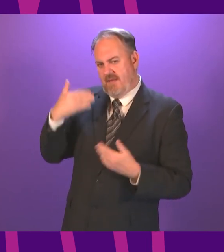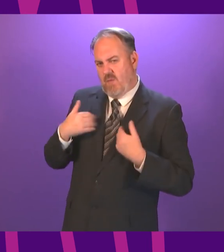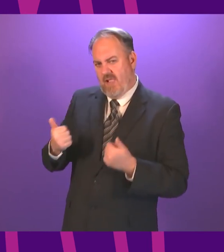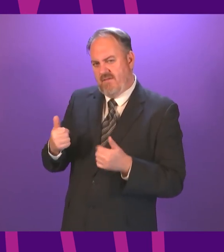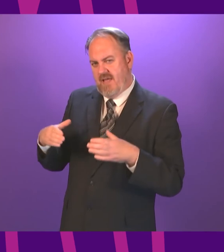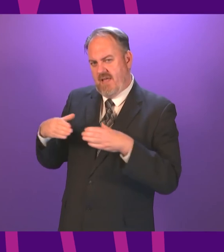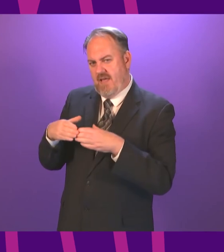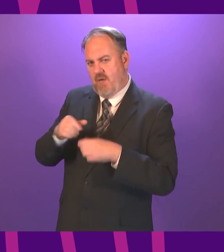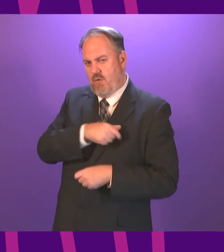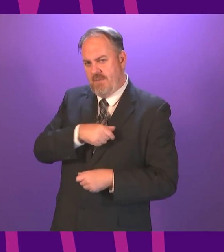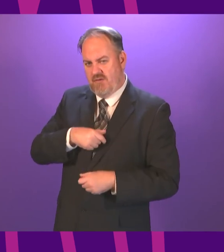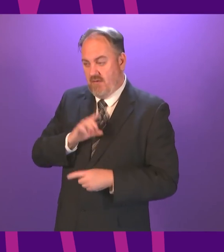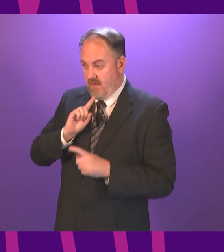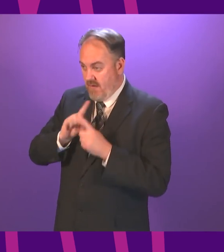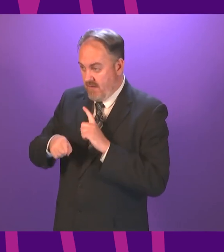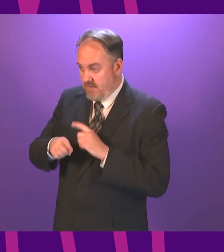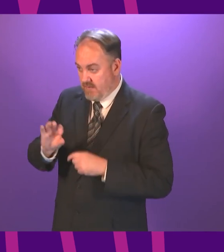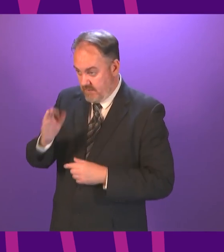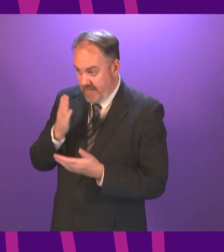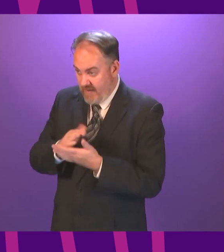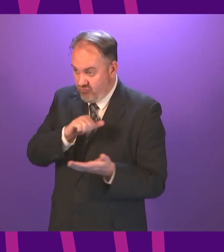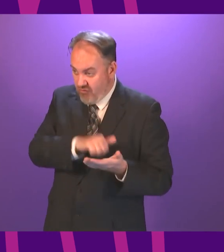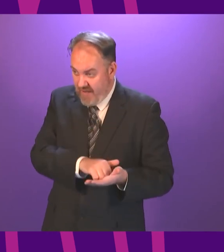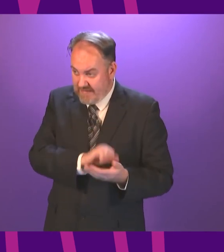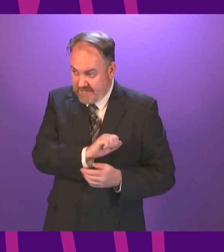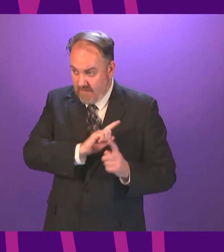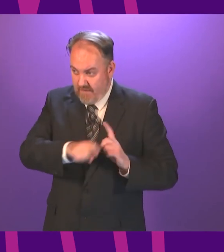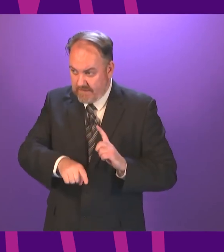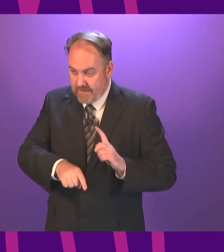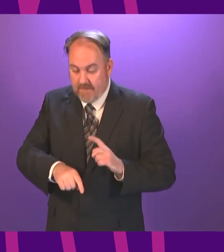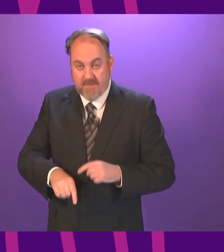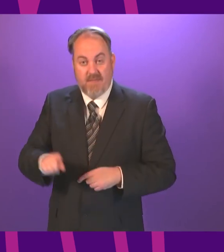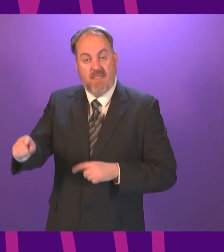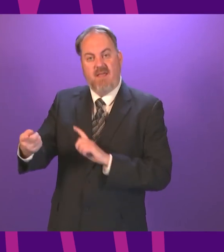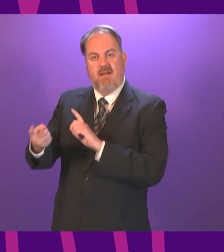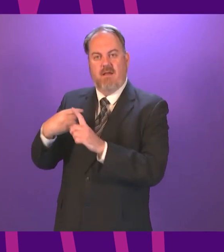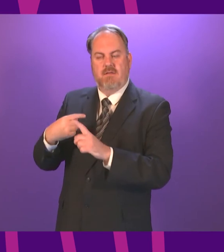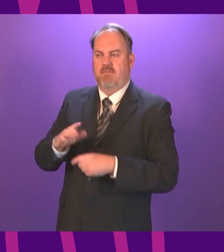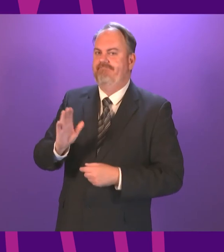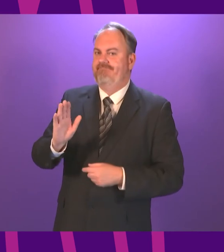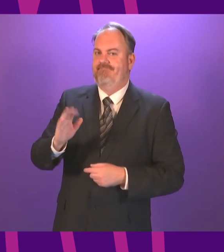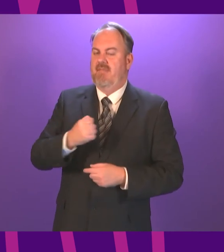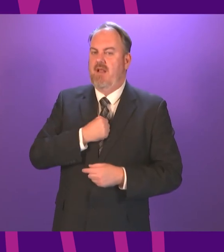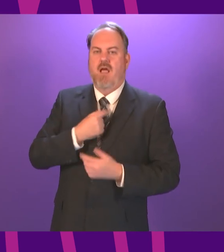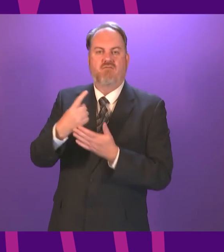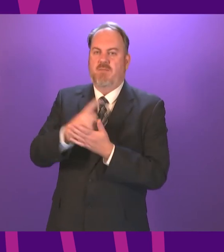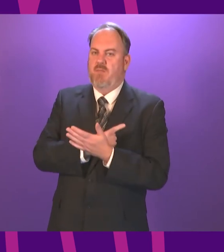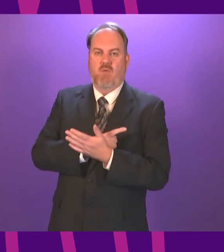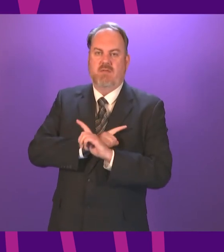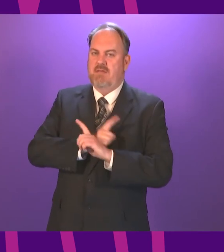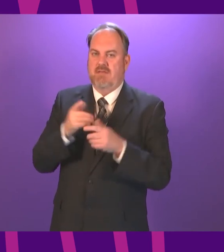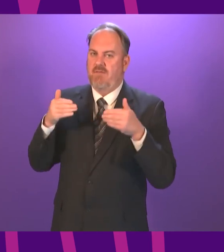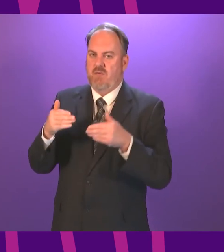this was the case, and here is an extract of their response. Our report does not focus on health and safety